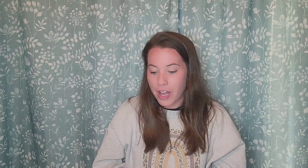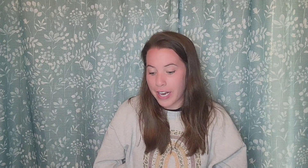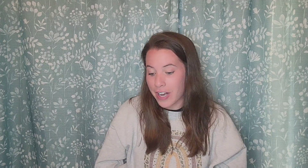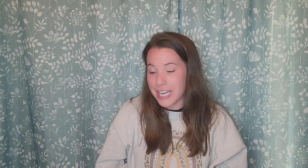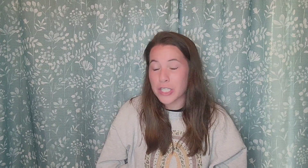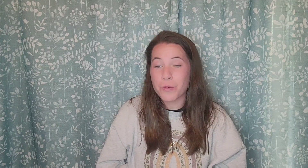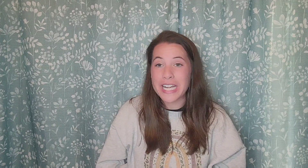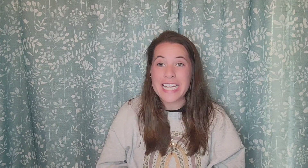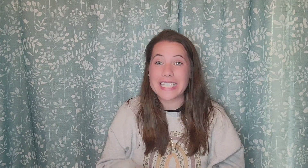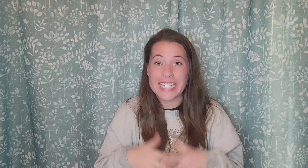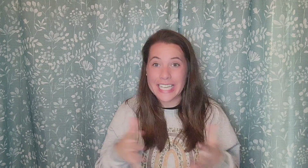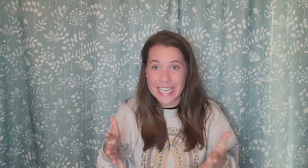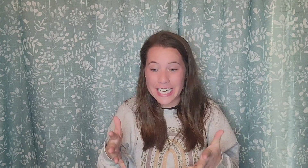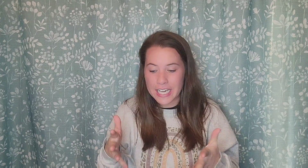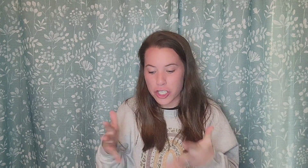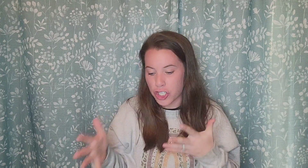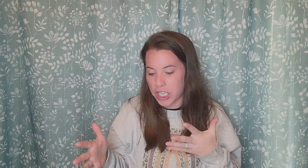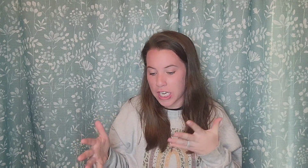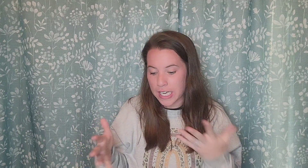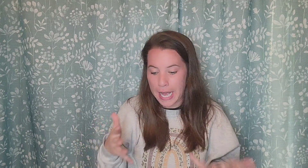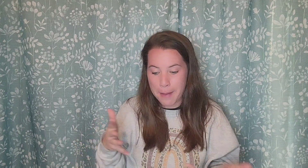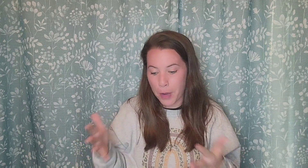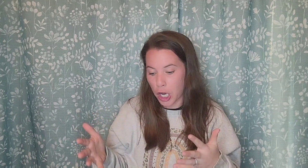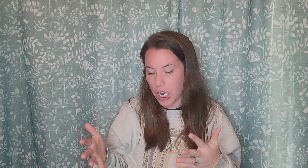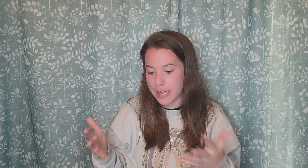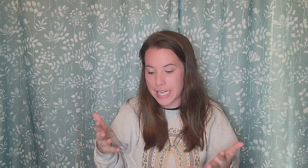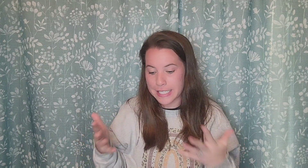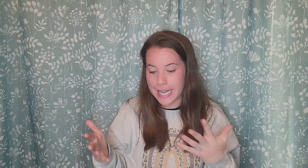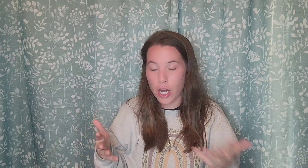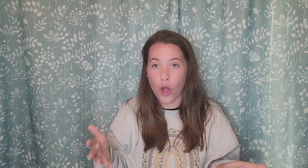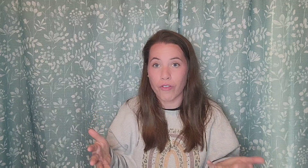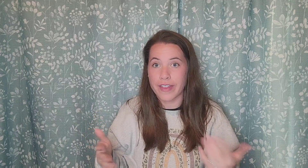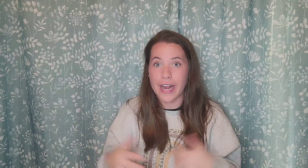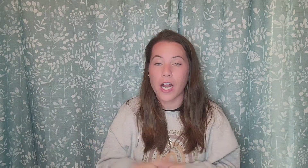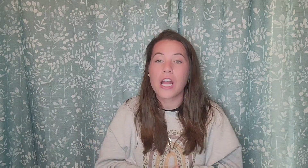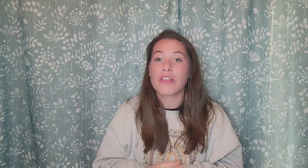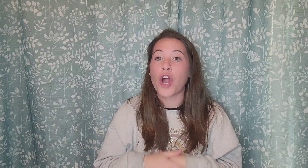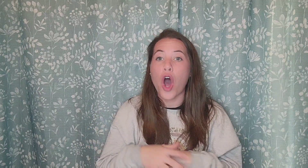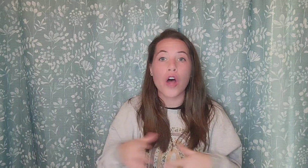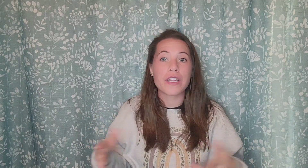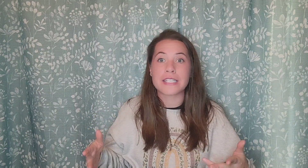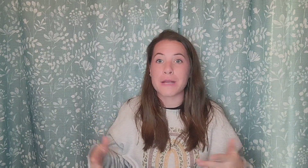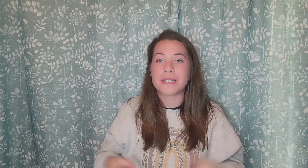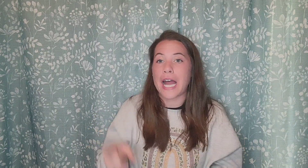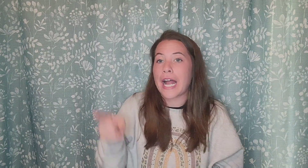All right. Our next one is he, she, him, her, this, there, over there. They're all the same sign.